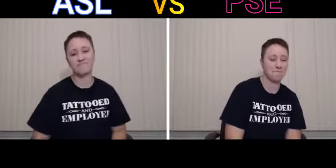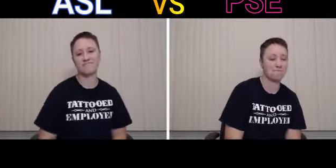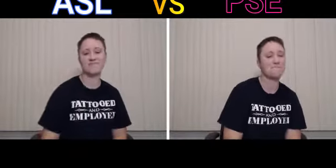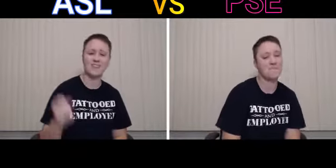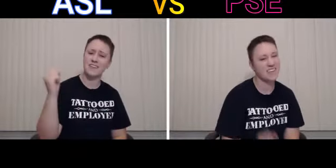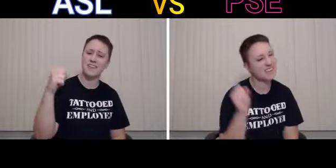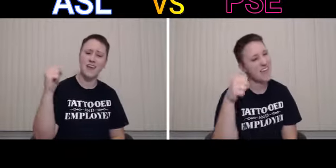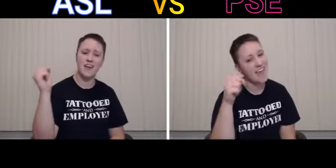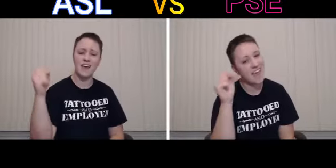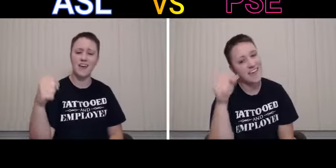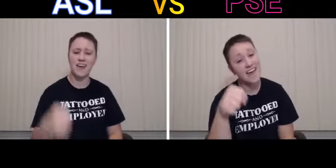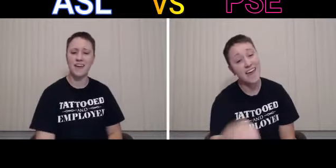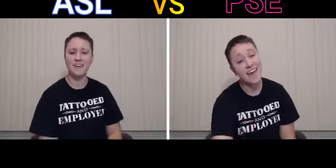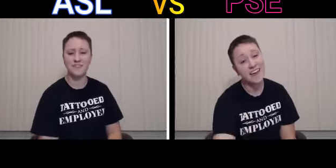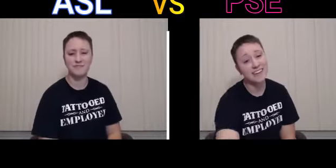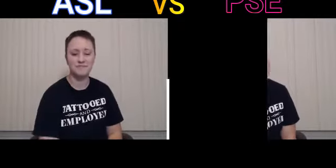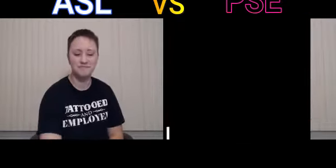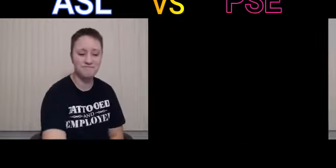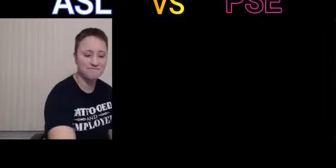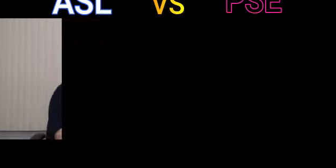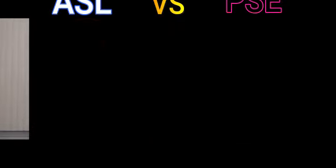Yeah Yeah Yeah Yeah Yeah